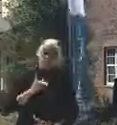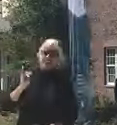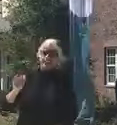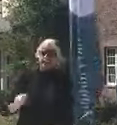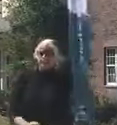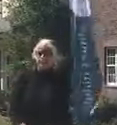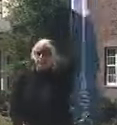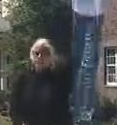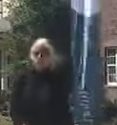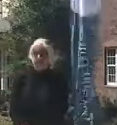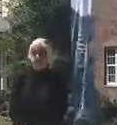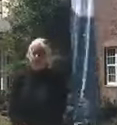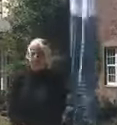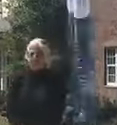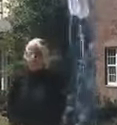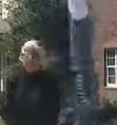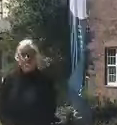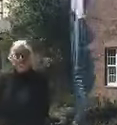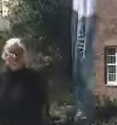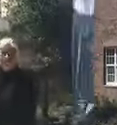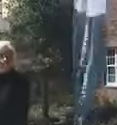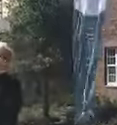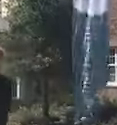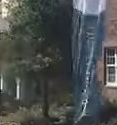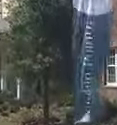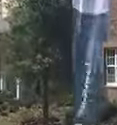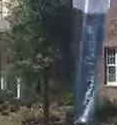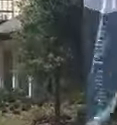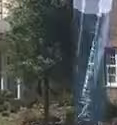Thanks, guys. Oh, this one? Okay.